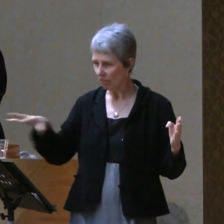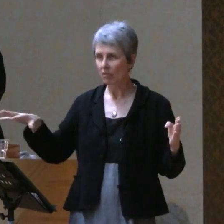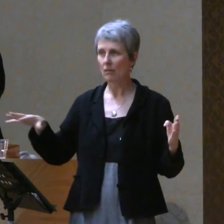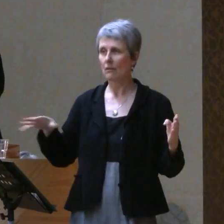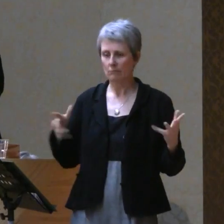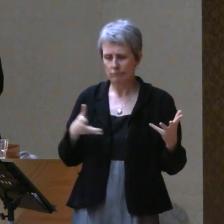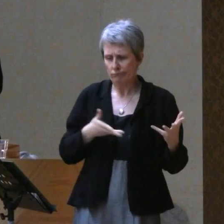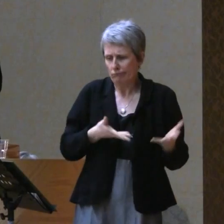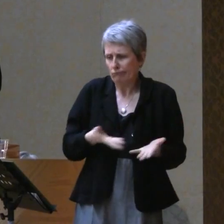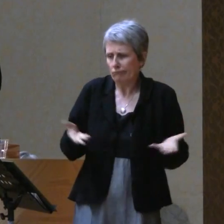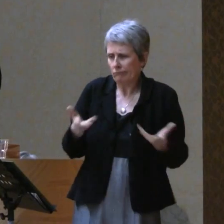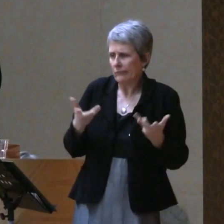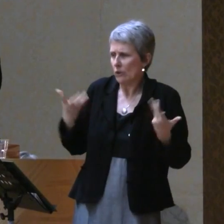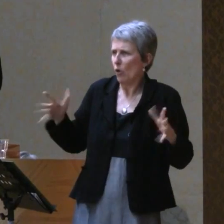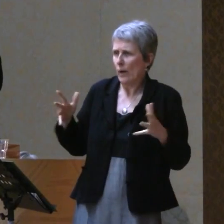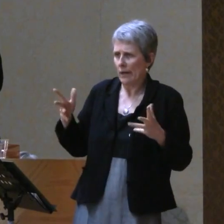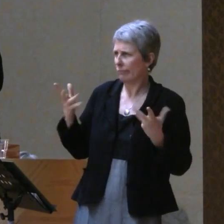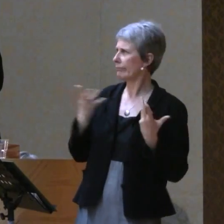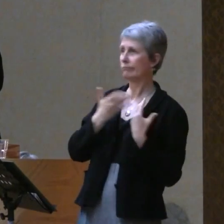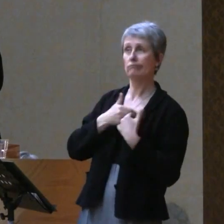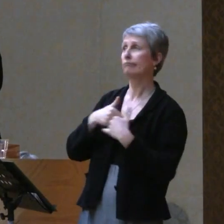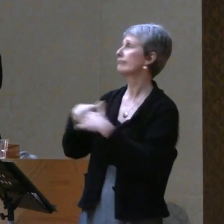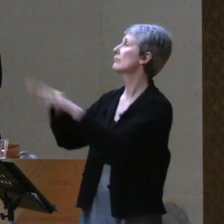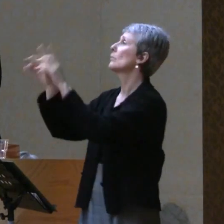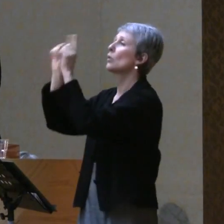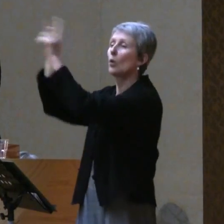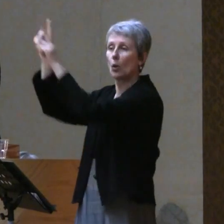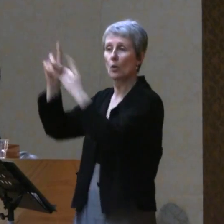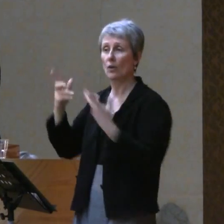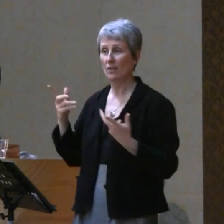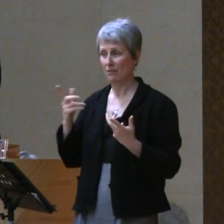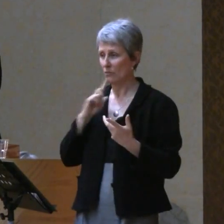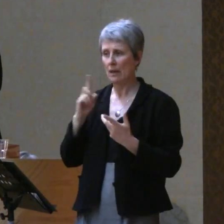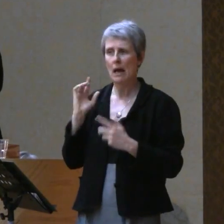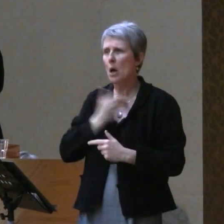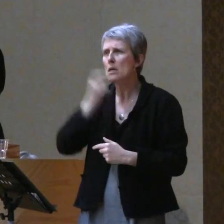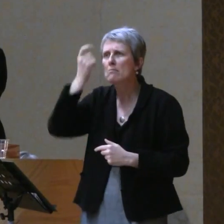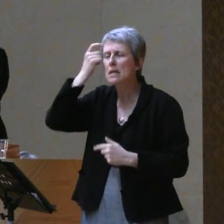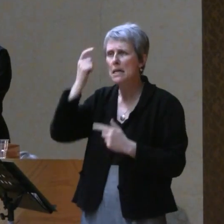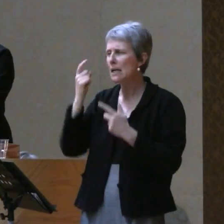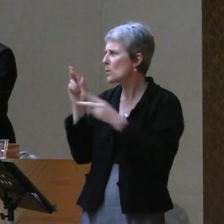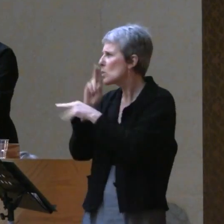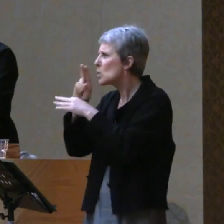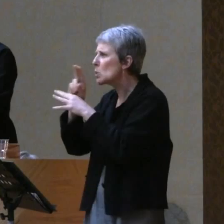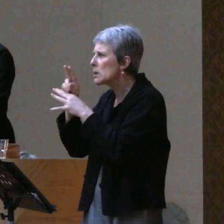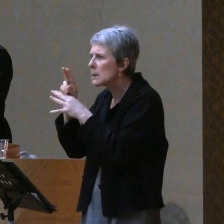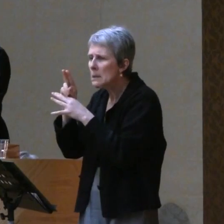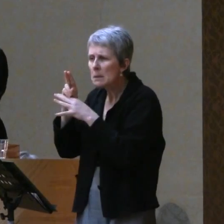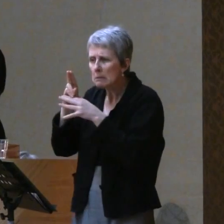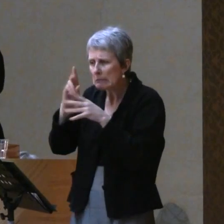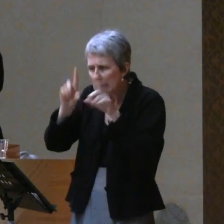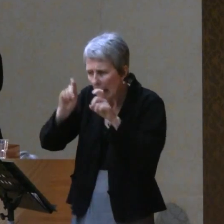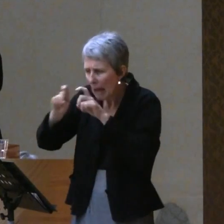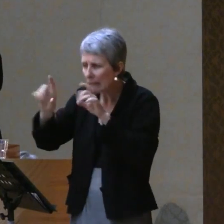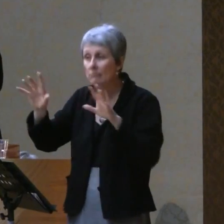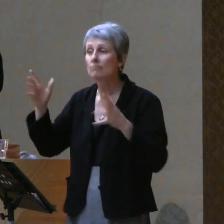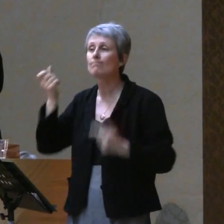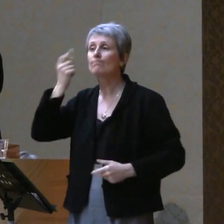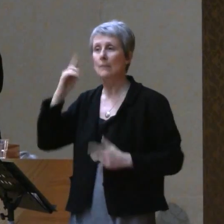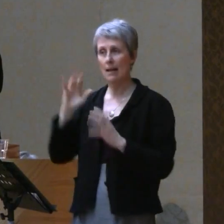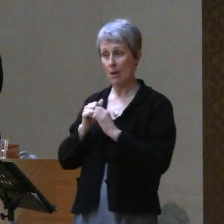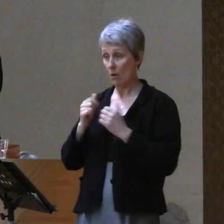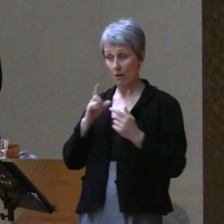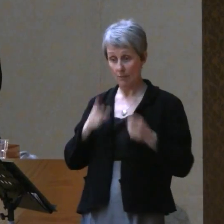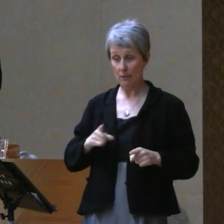tools can't even comprehend it. It just is whatever it is. So in my faith tradition,